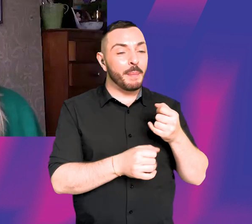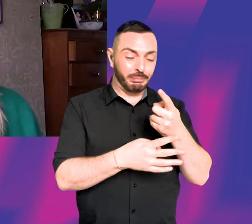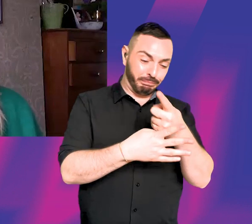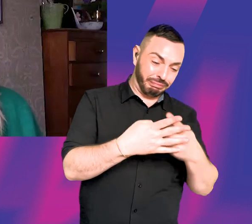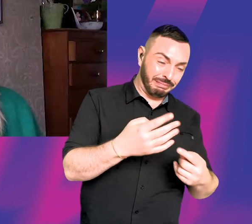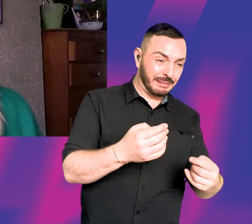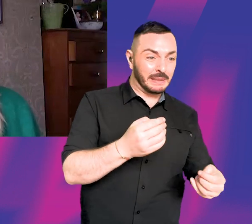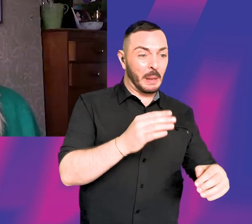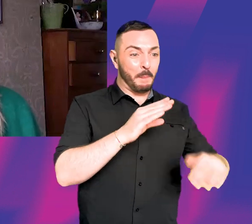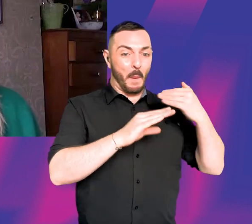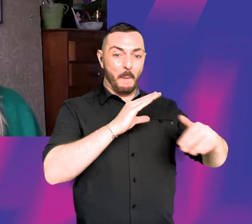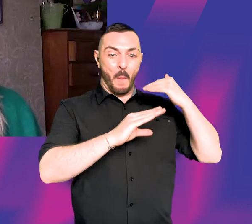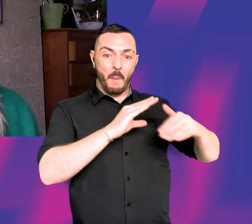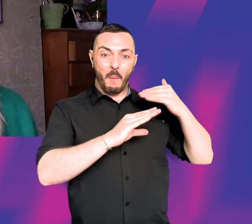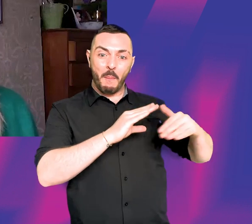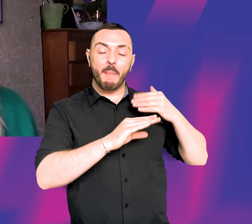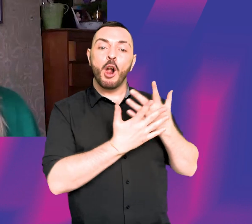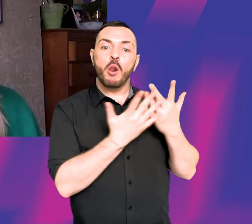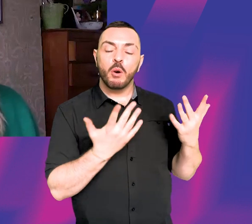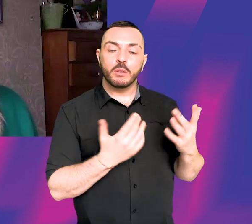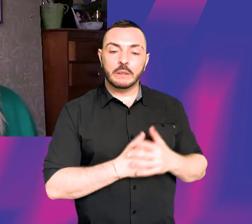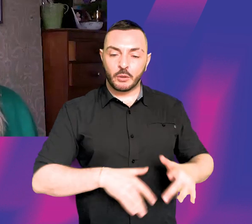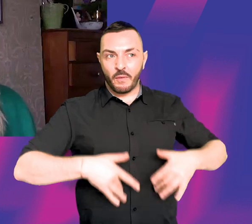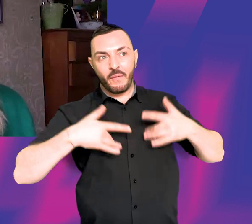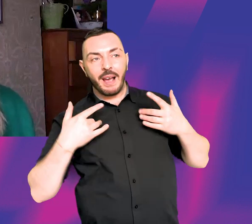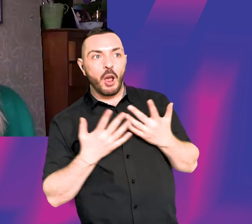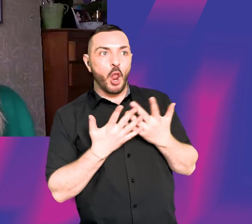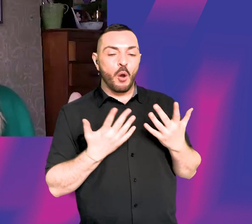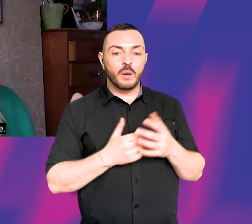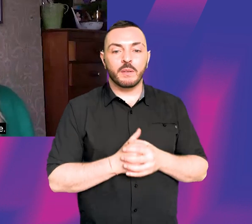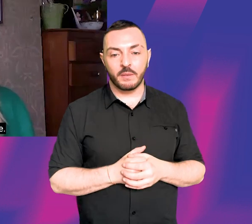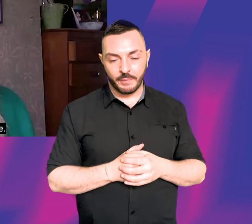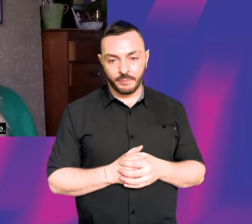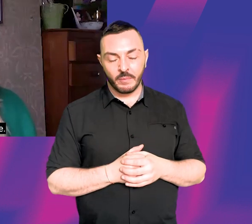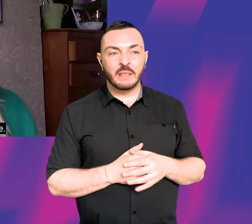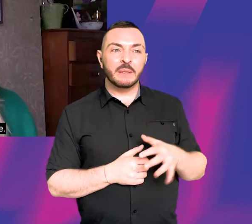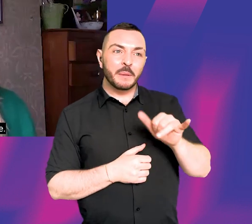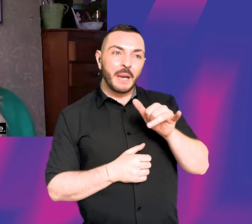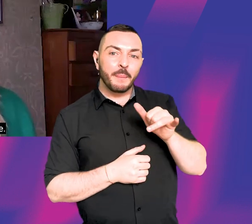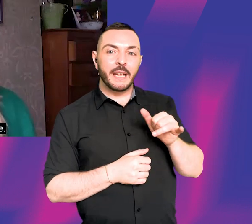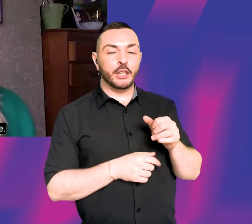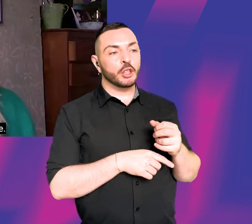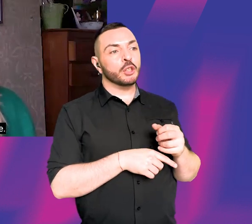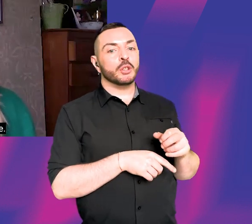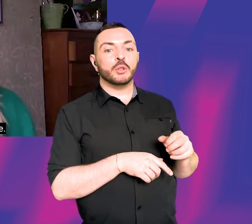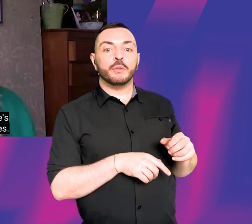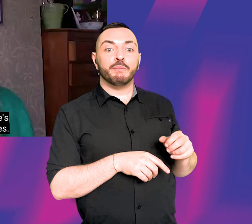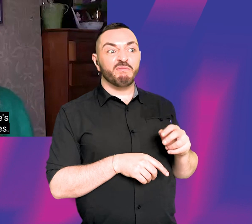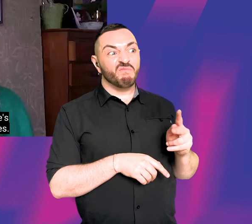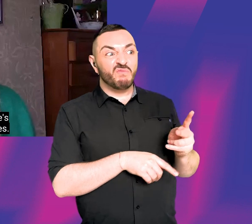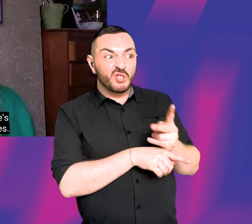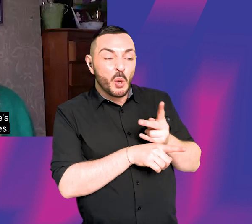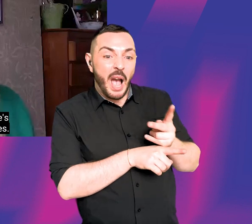lot, you know, and they might feel like, you know, I have to put like, you know, two hours aside to do every single tape,